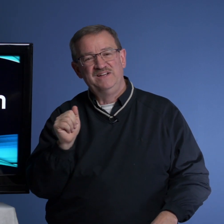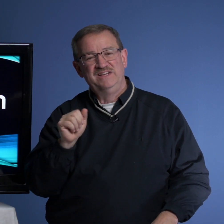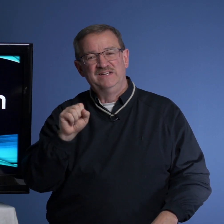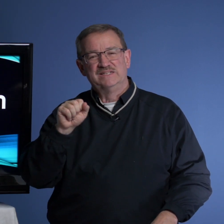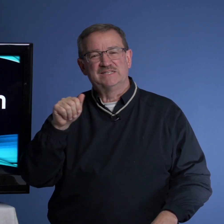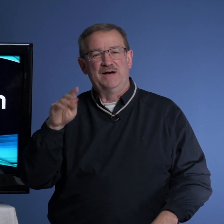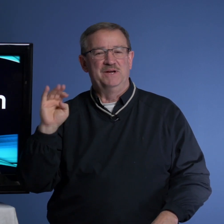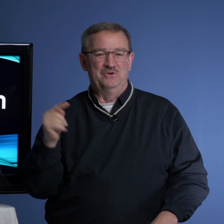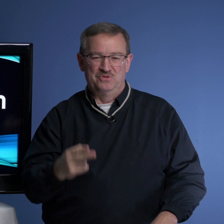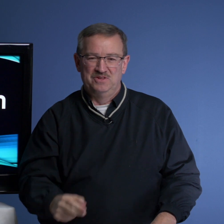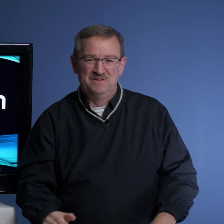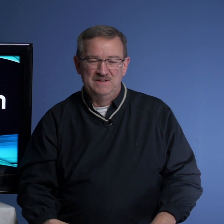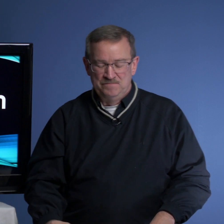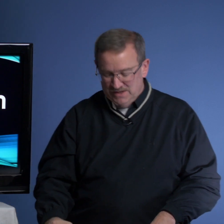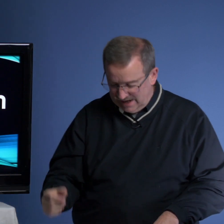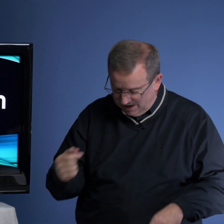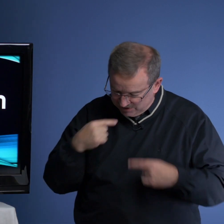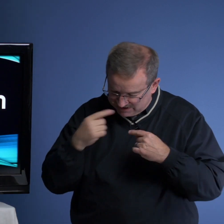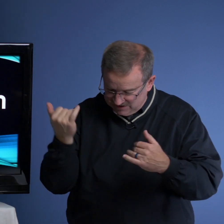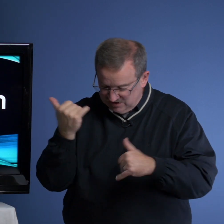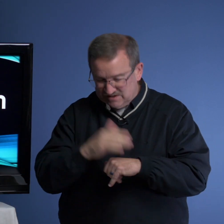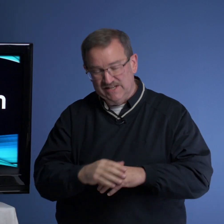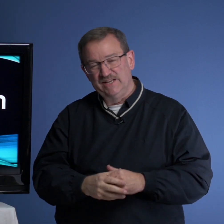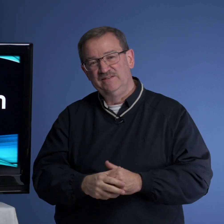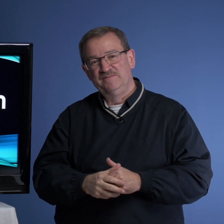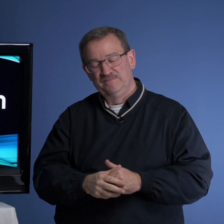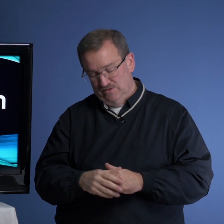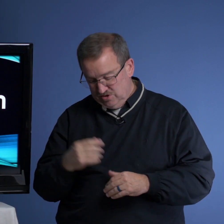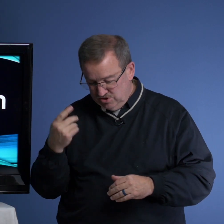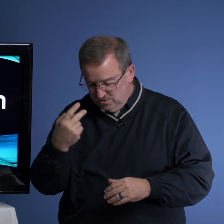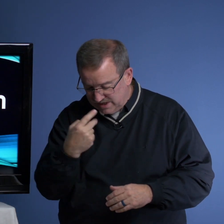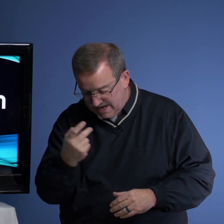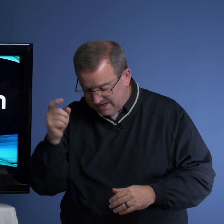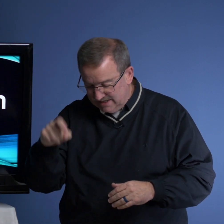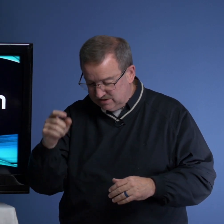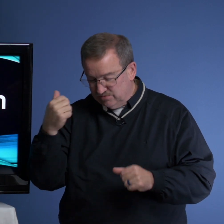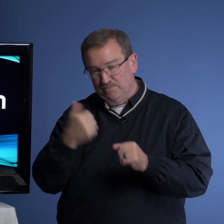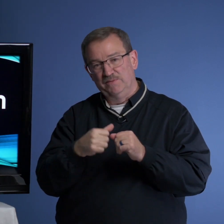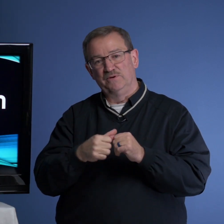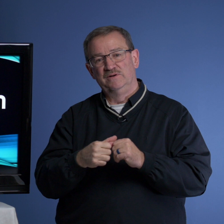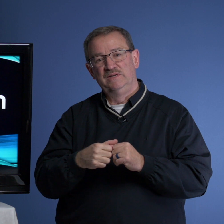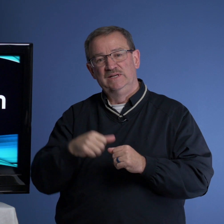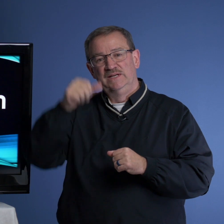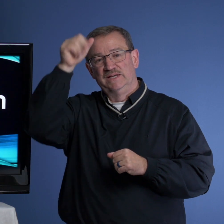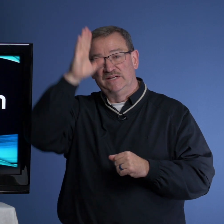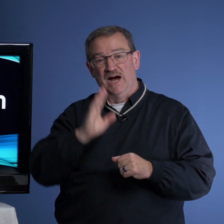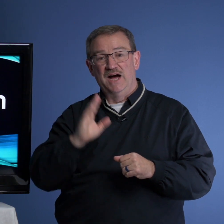Jehovah Sabaoth. I want to say to you today, you and I need to remember, God